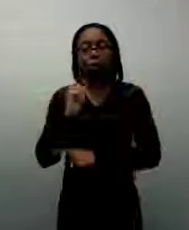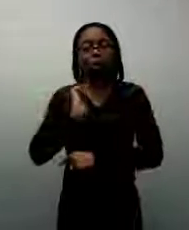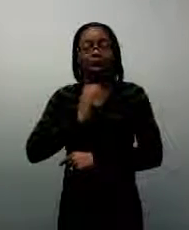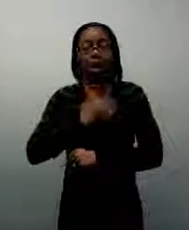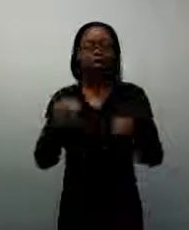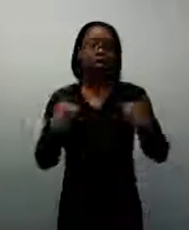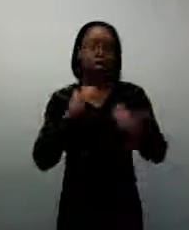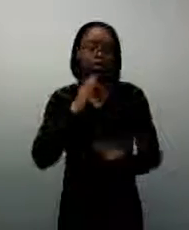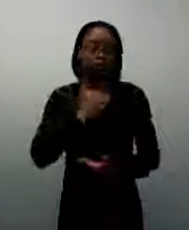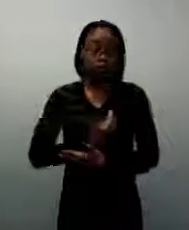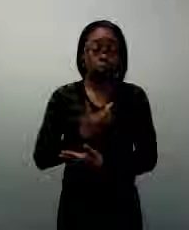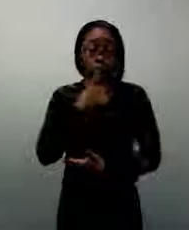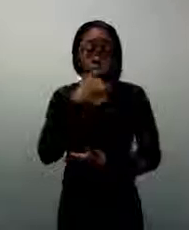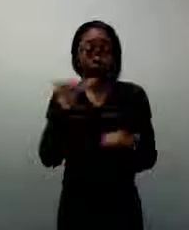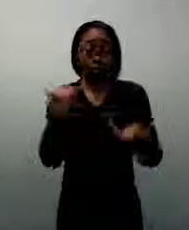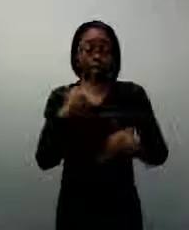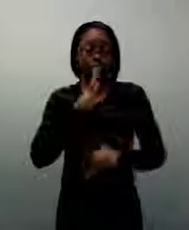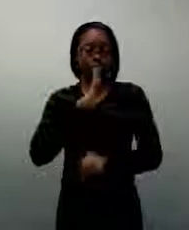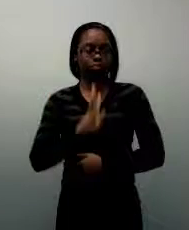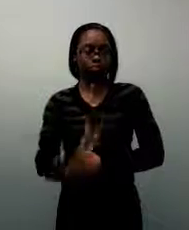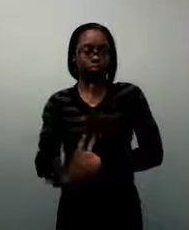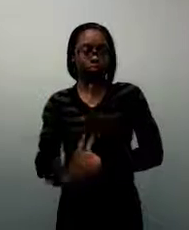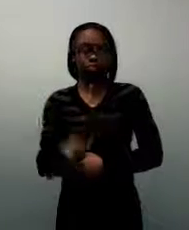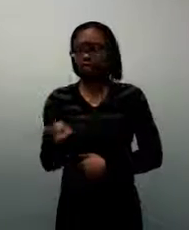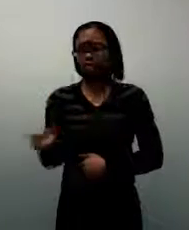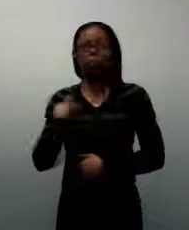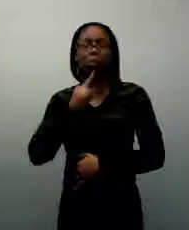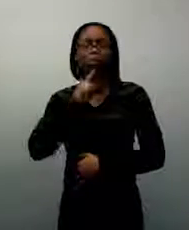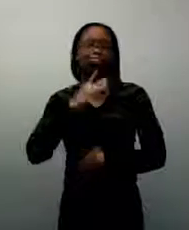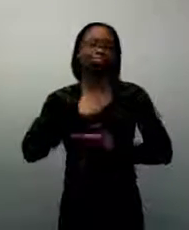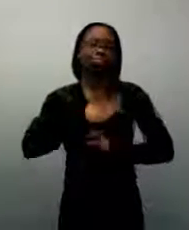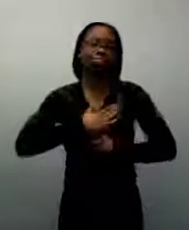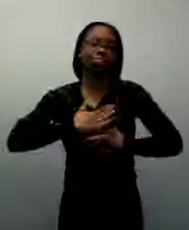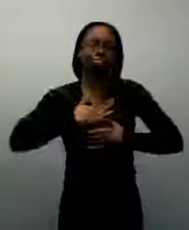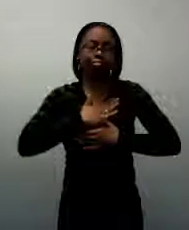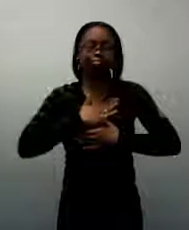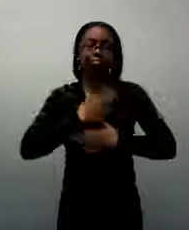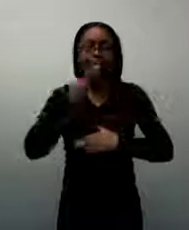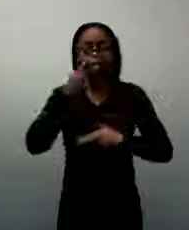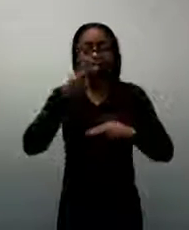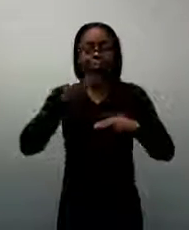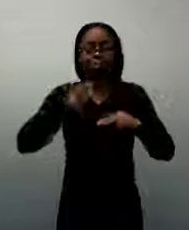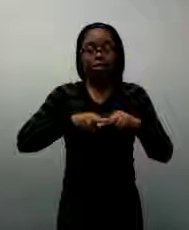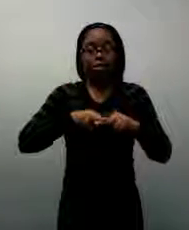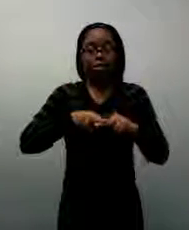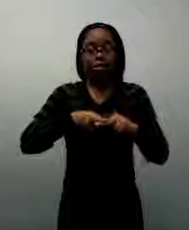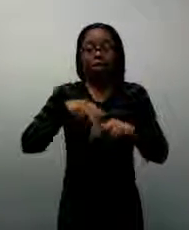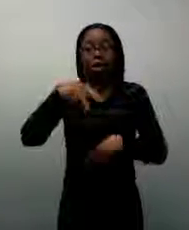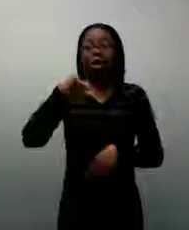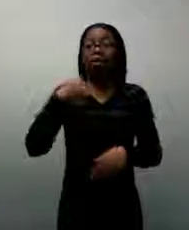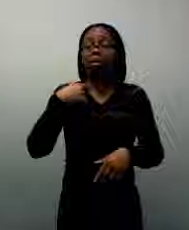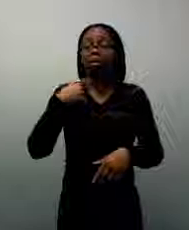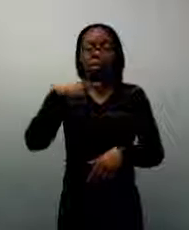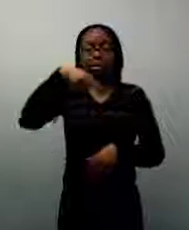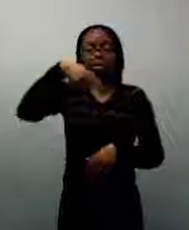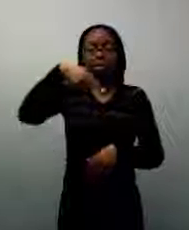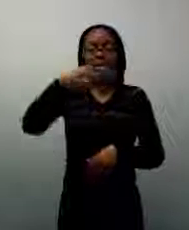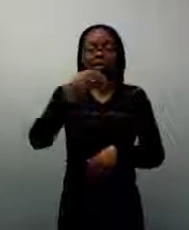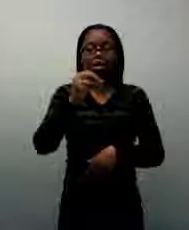four now, she enjoys these ornix videos that we've found at the library. And it just goes through a